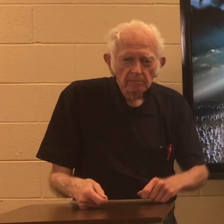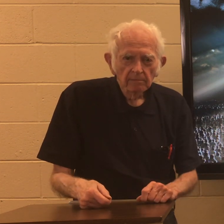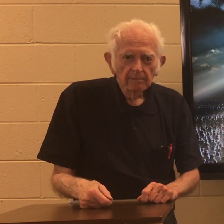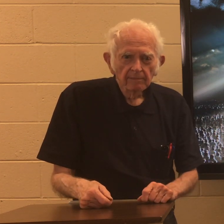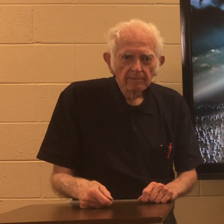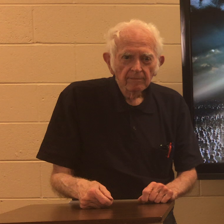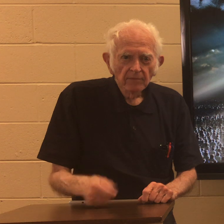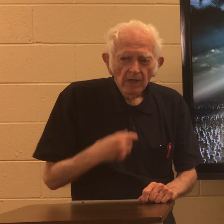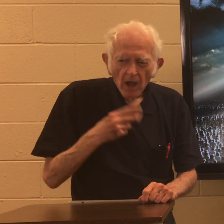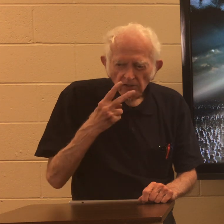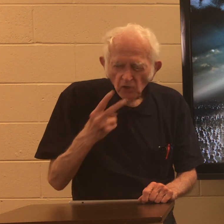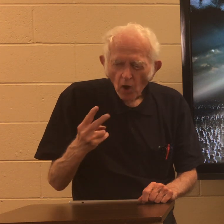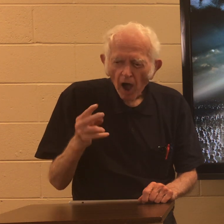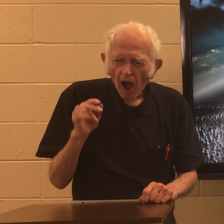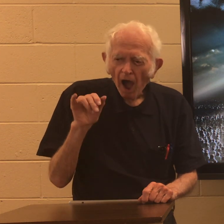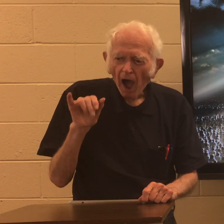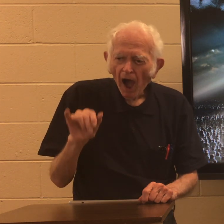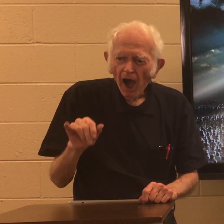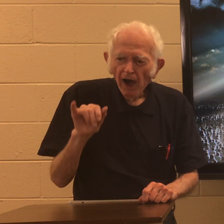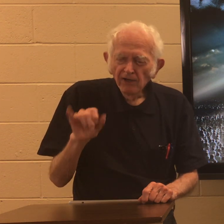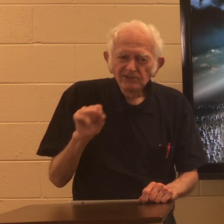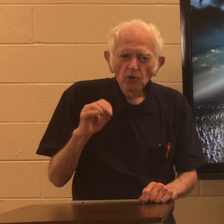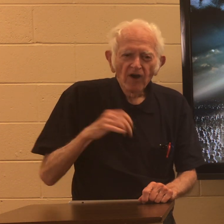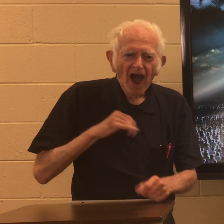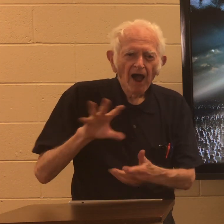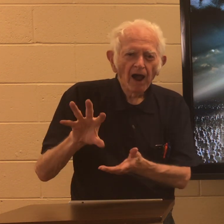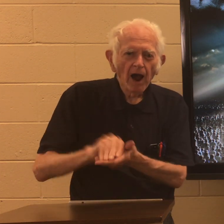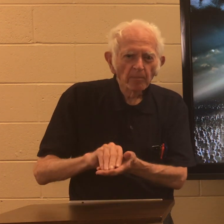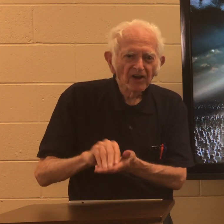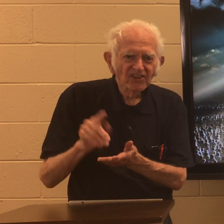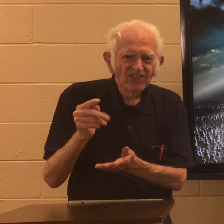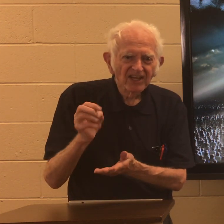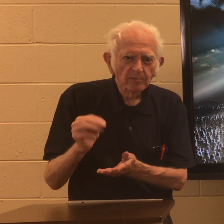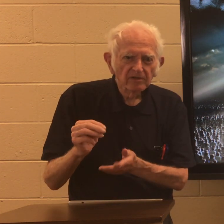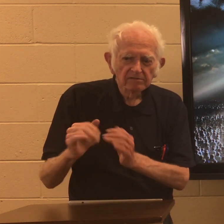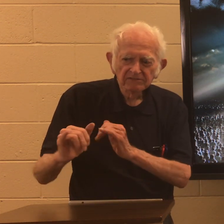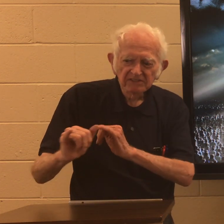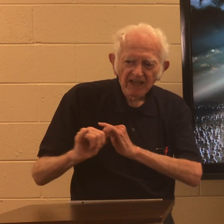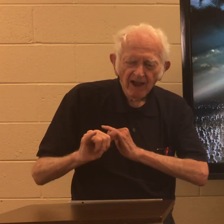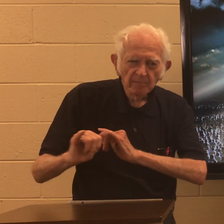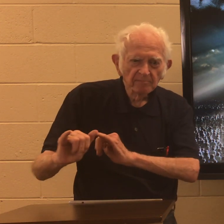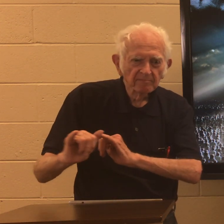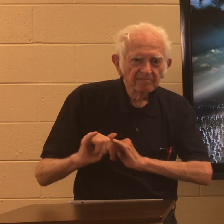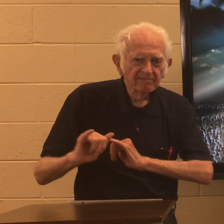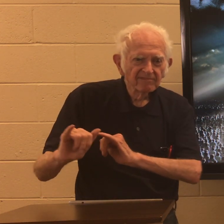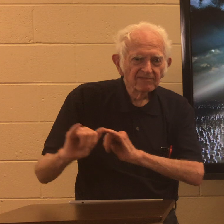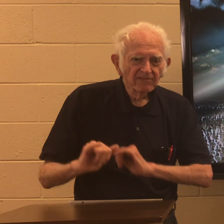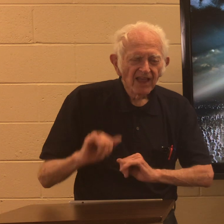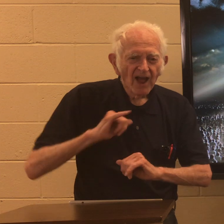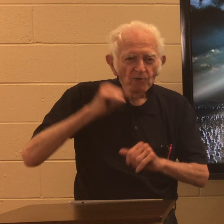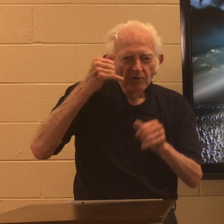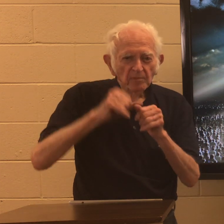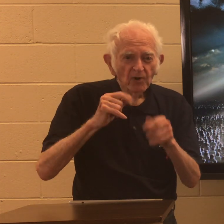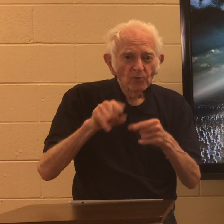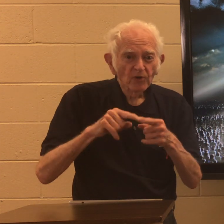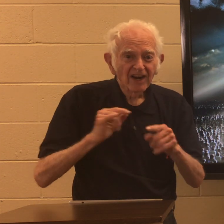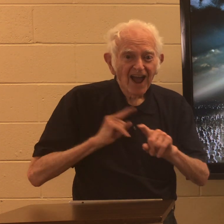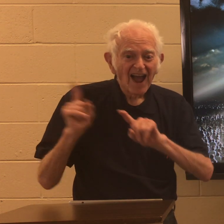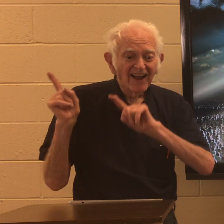into it. I saw it and I was like, ah. So I copied them. So I was the same. And I